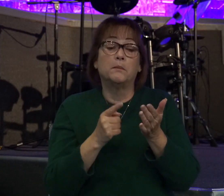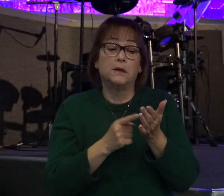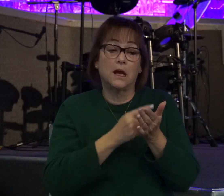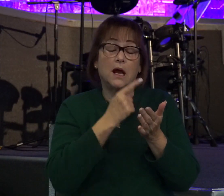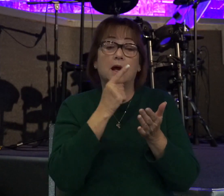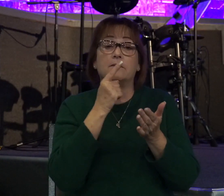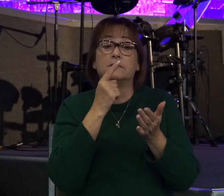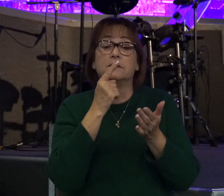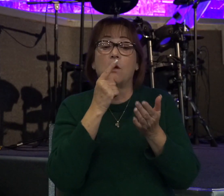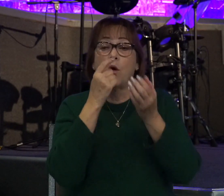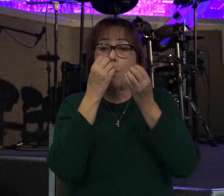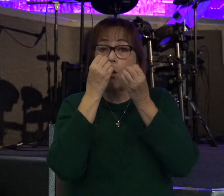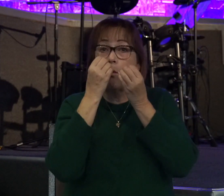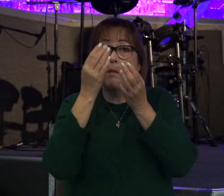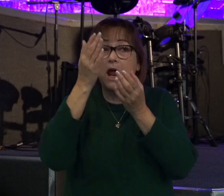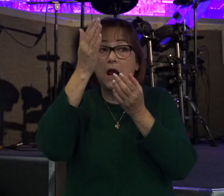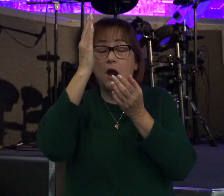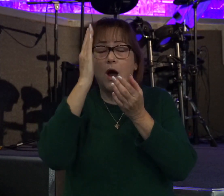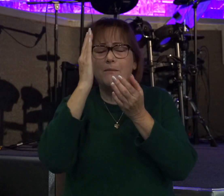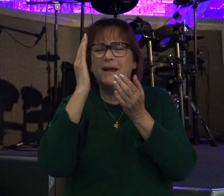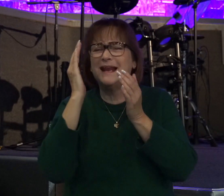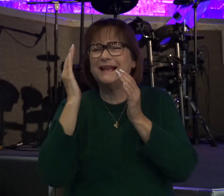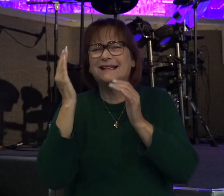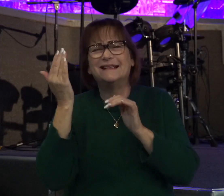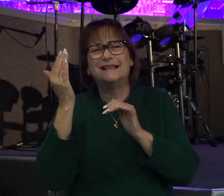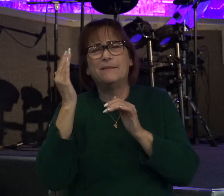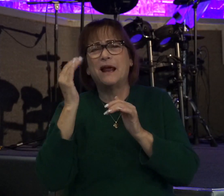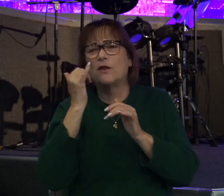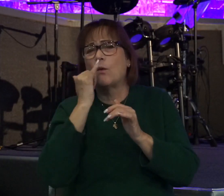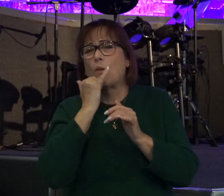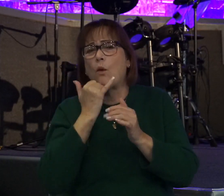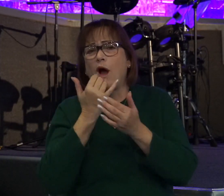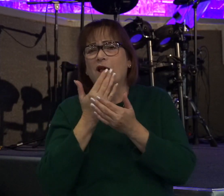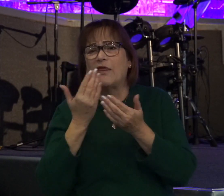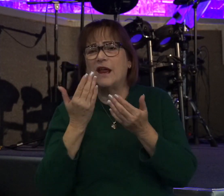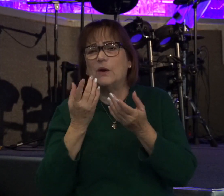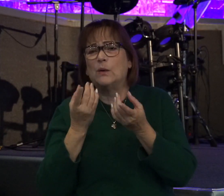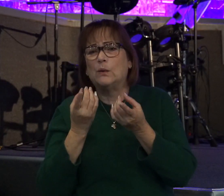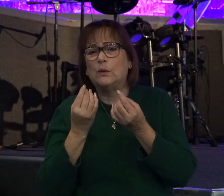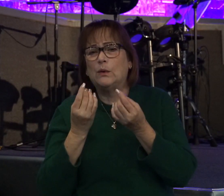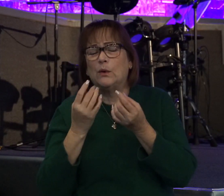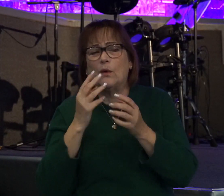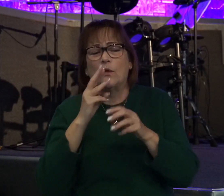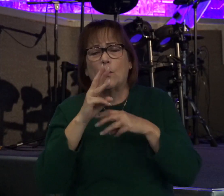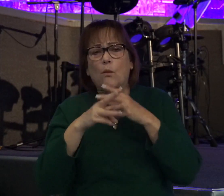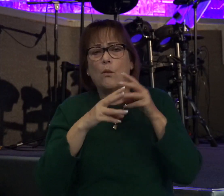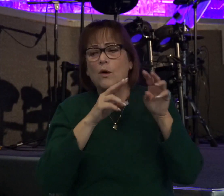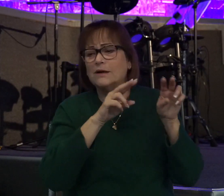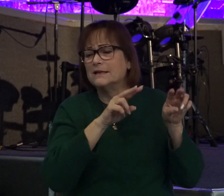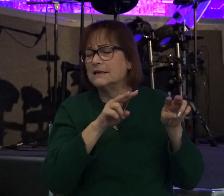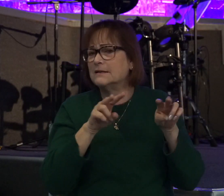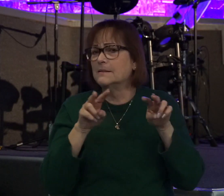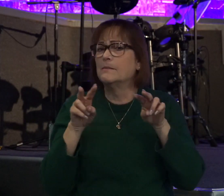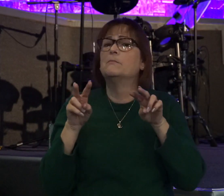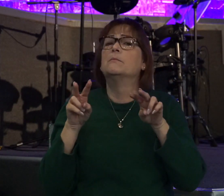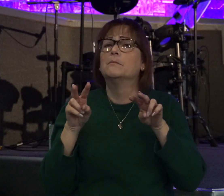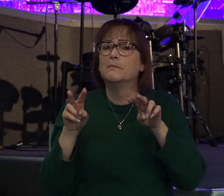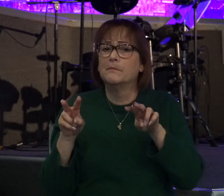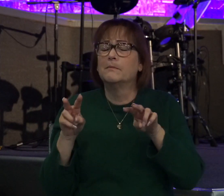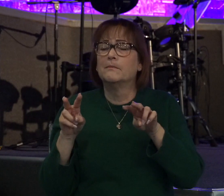obeying God may seem like the wrong thing to do in the world's eyes. Sometimes,